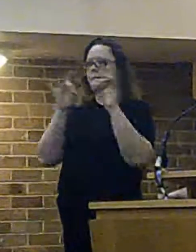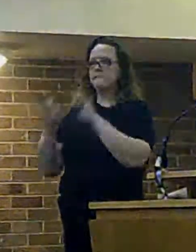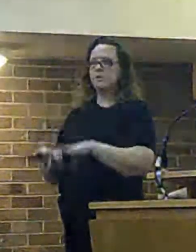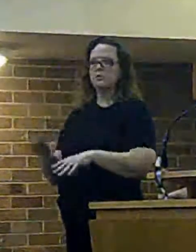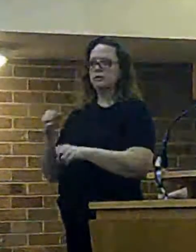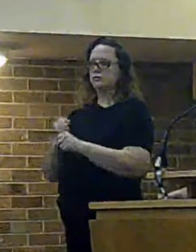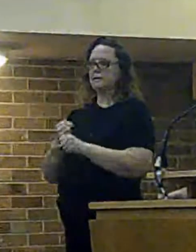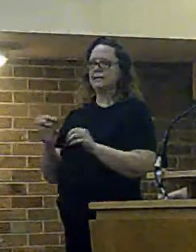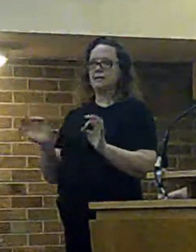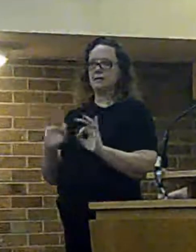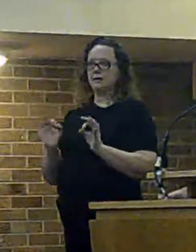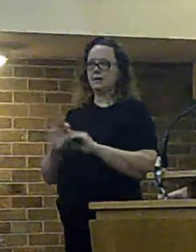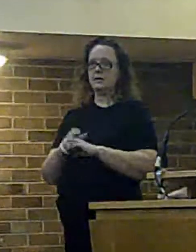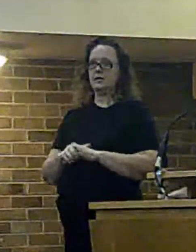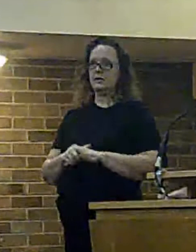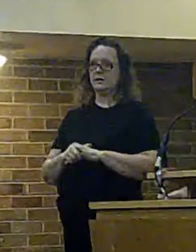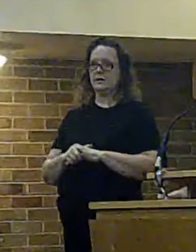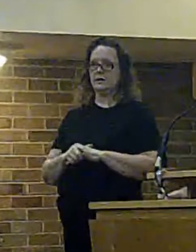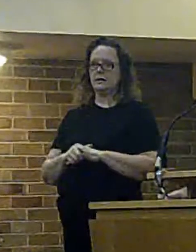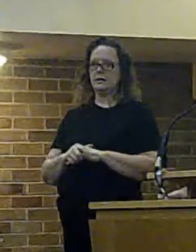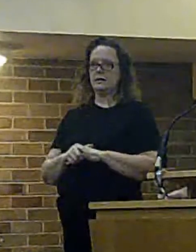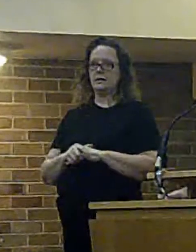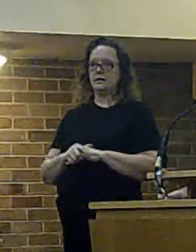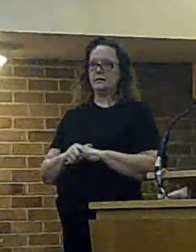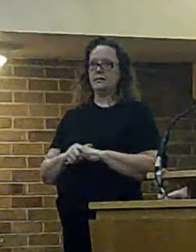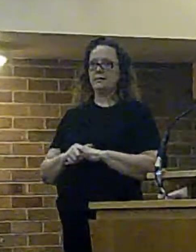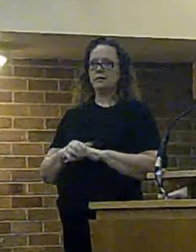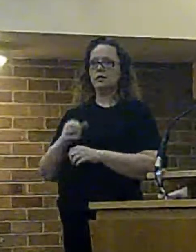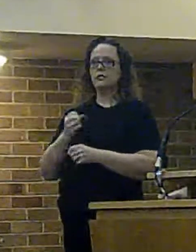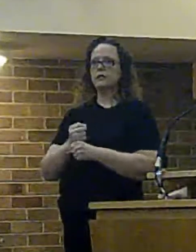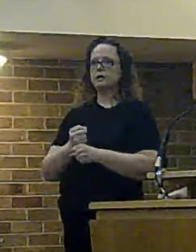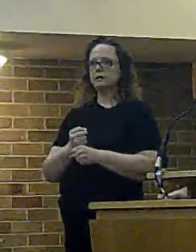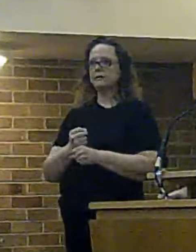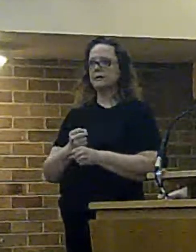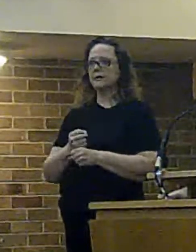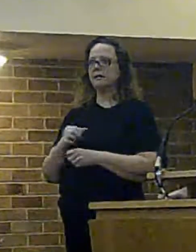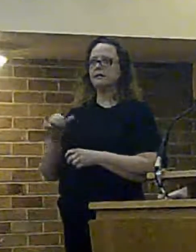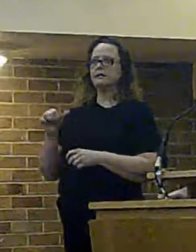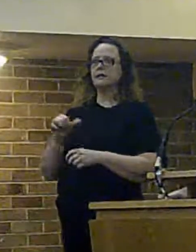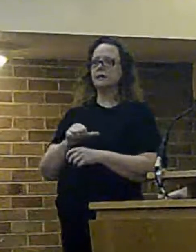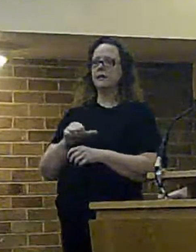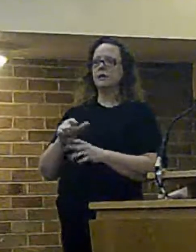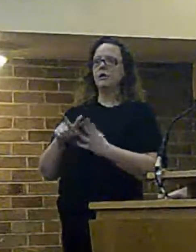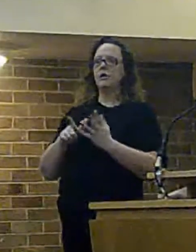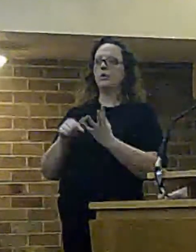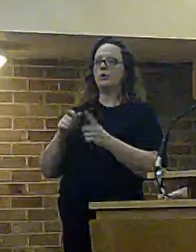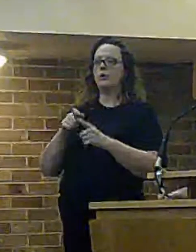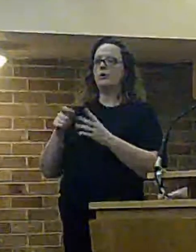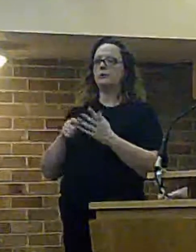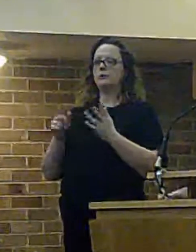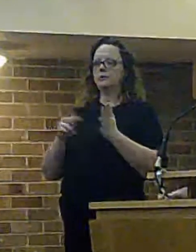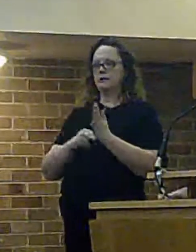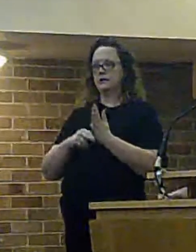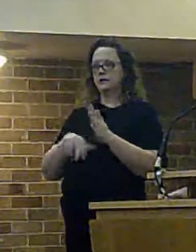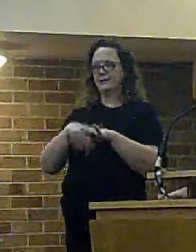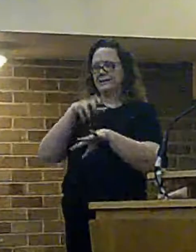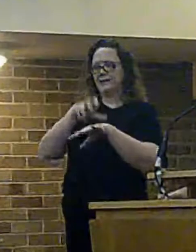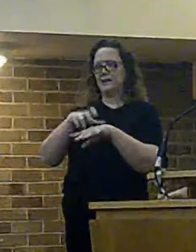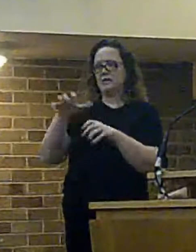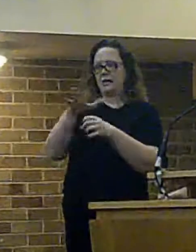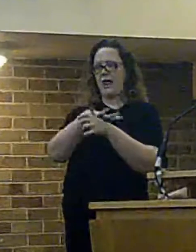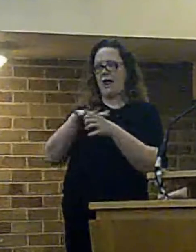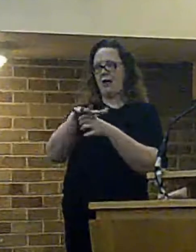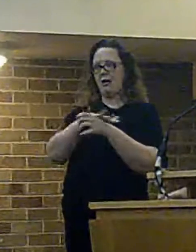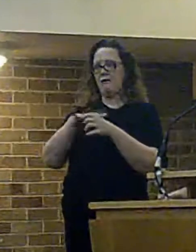that is the reality the point i need to make is b is still on the upton station area so the converse back into